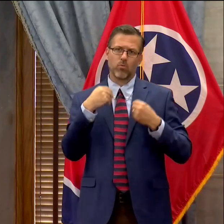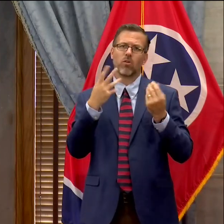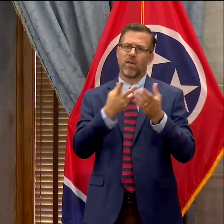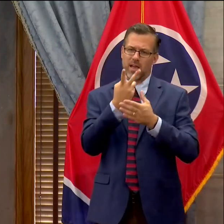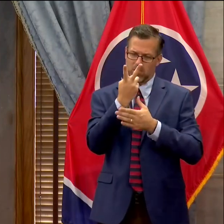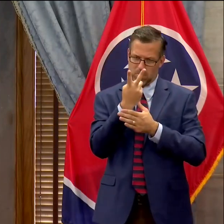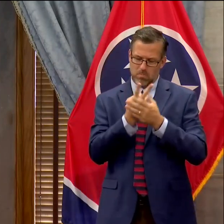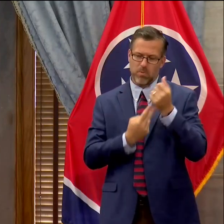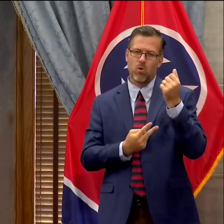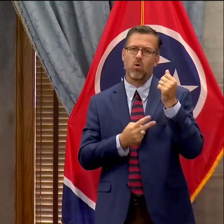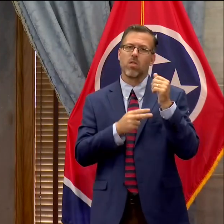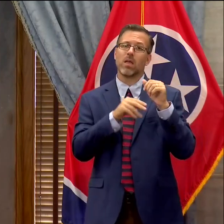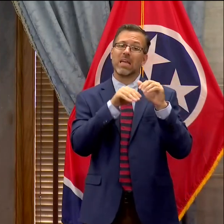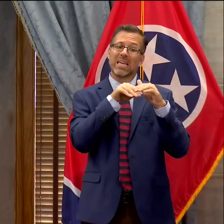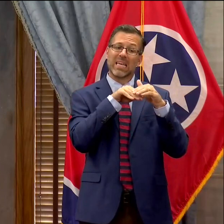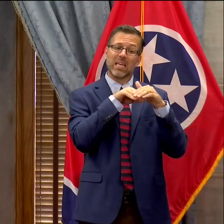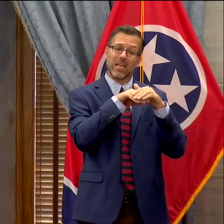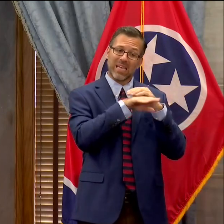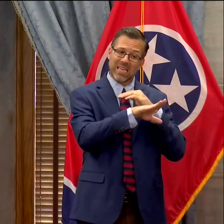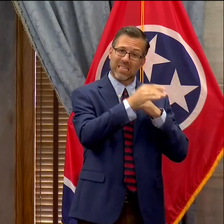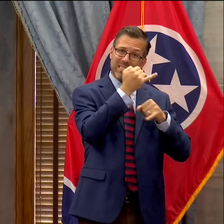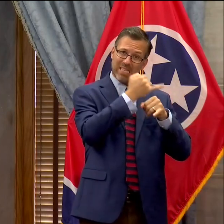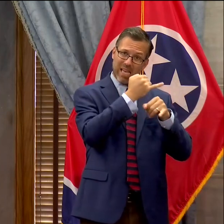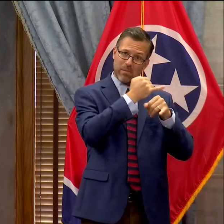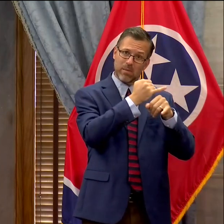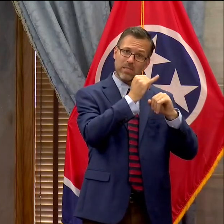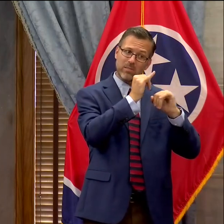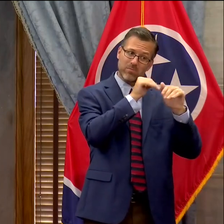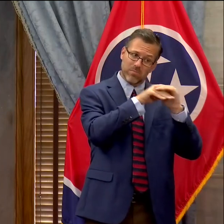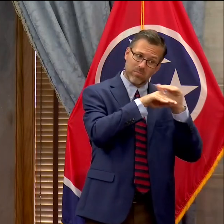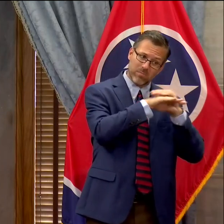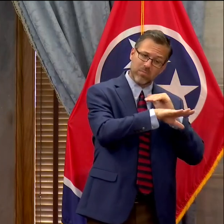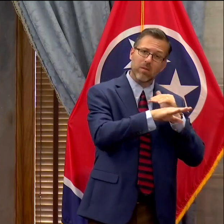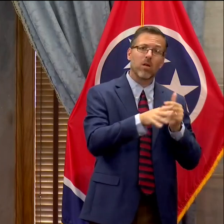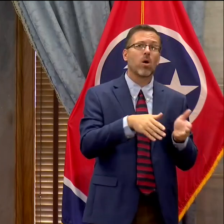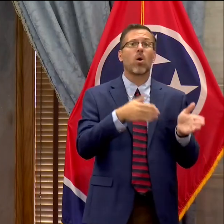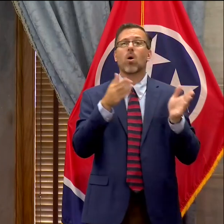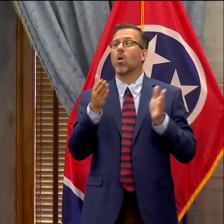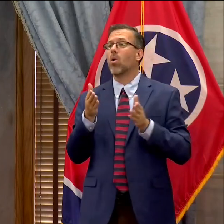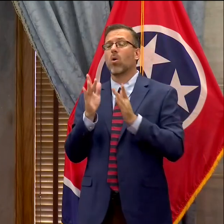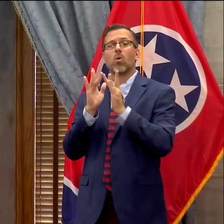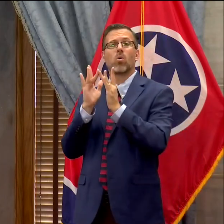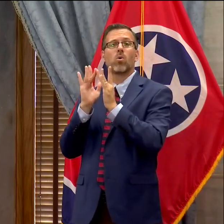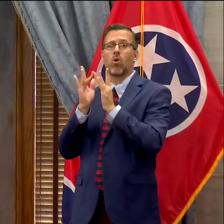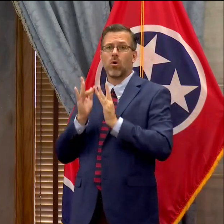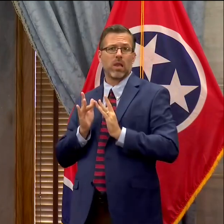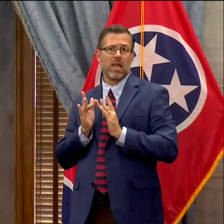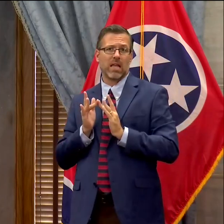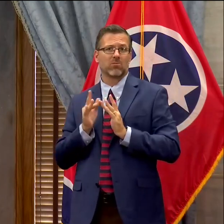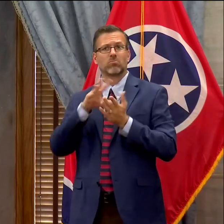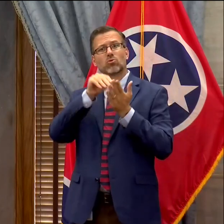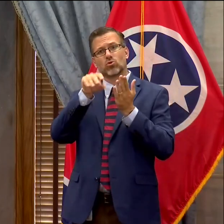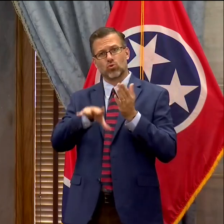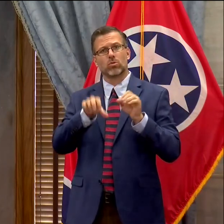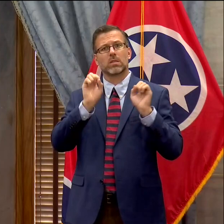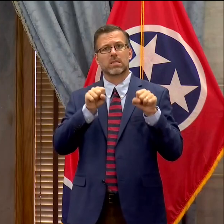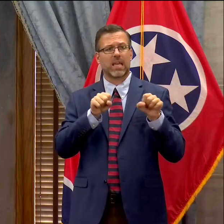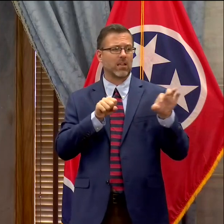that allow students to attend the class in person or online as appropriate to their specific situation.